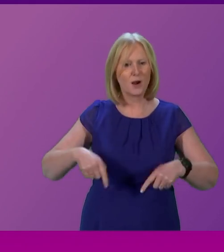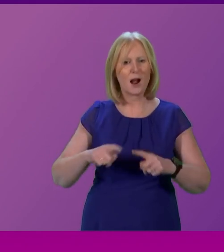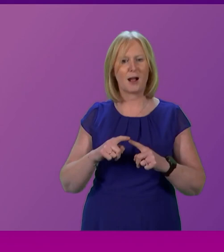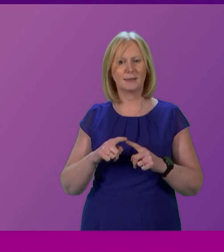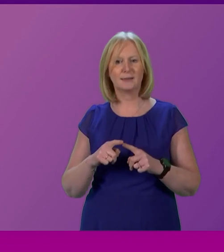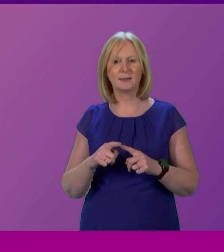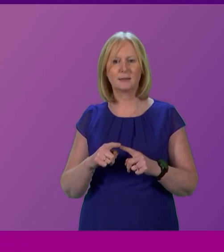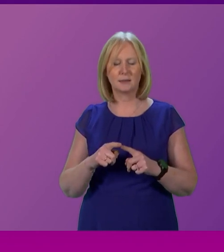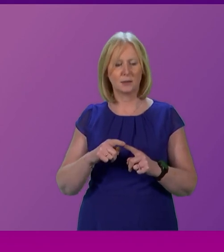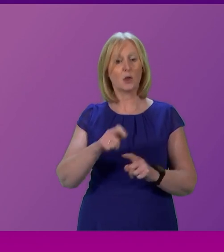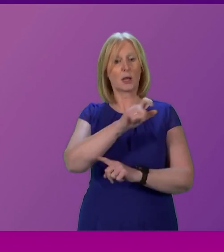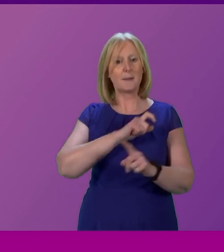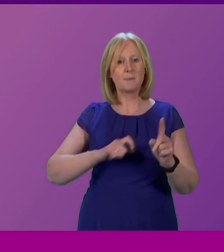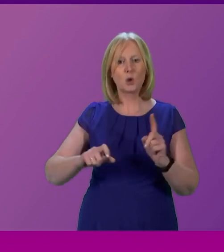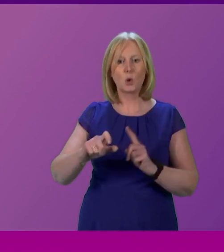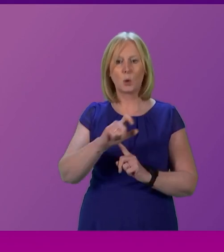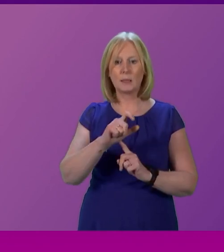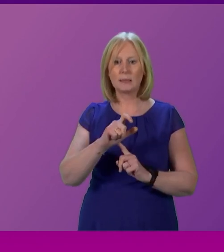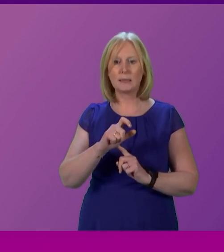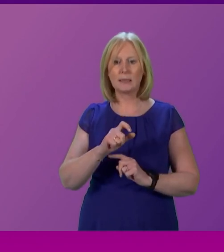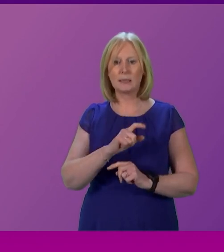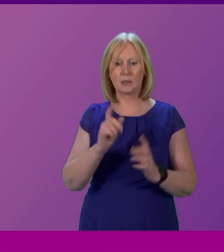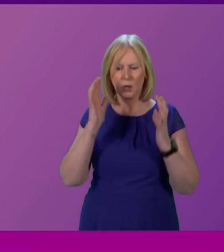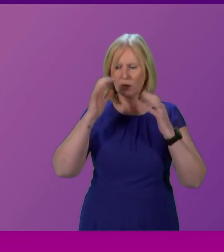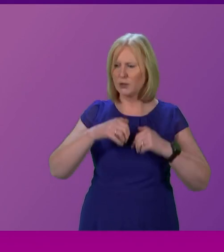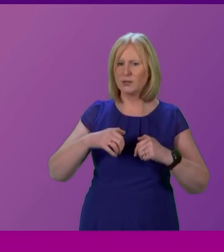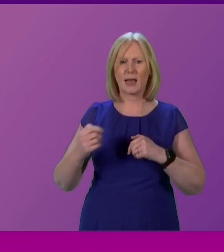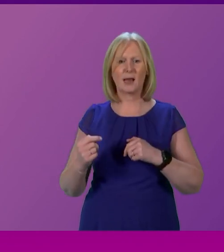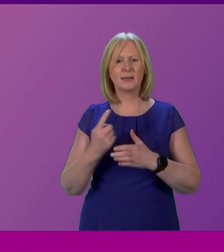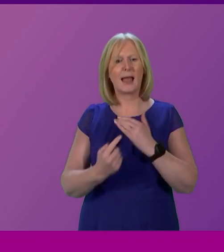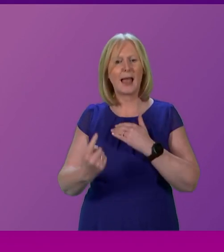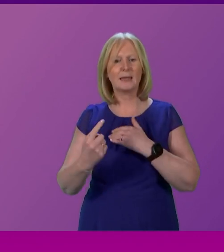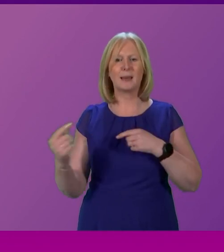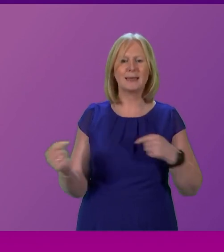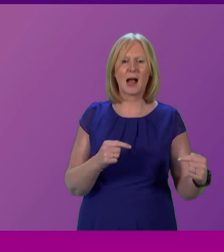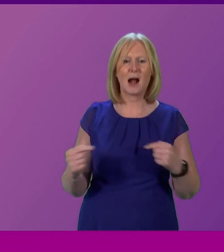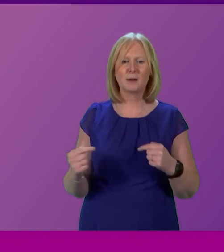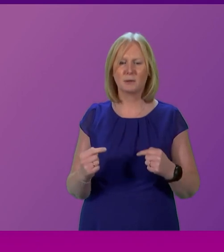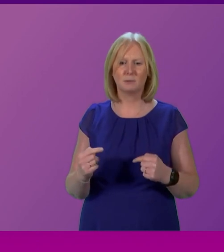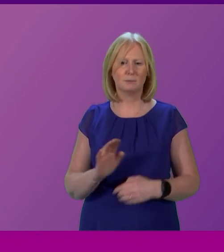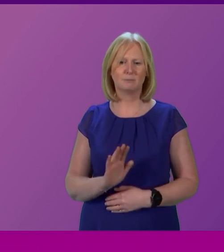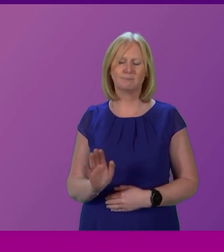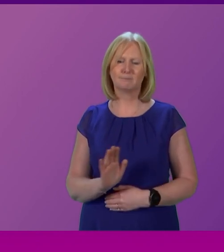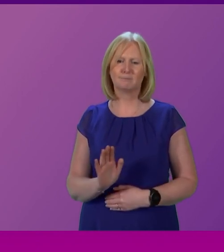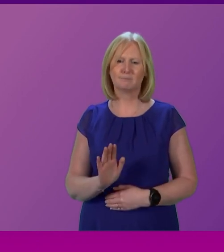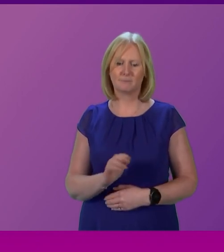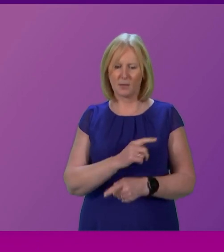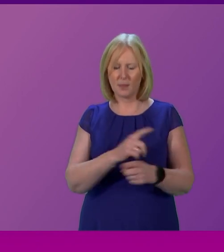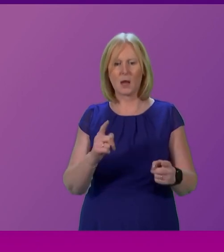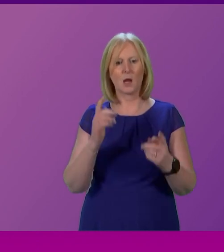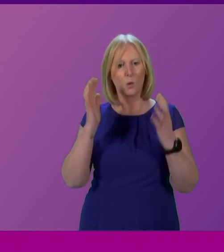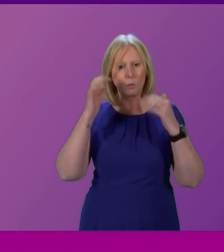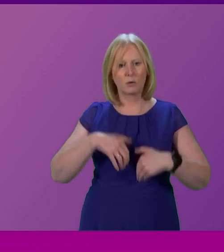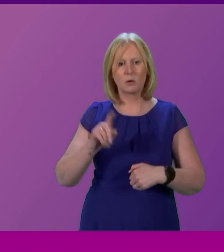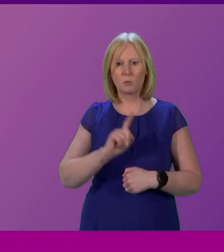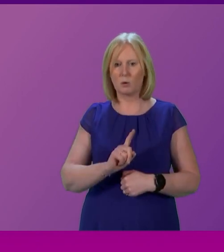Those communities who tonight aren't concerned about an argument about independence. They're concerned about how they're going to put